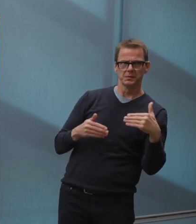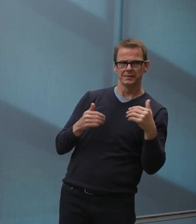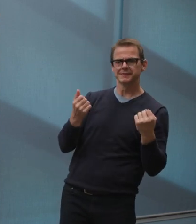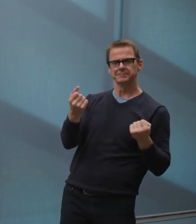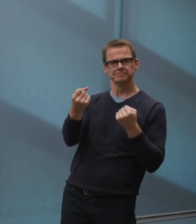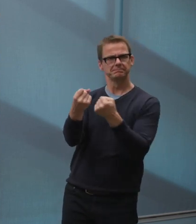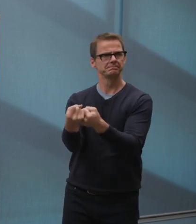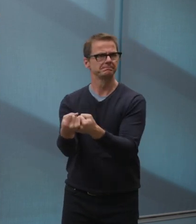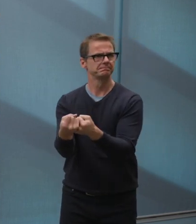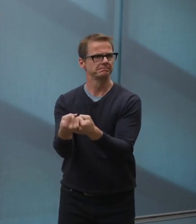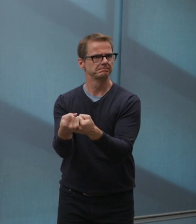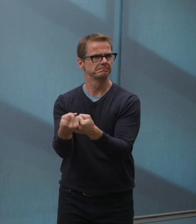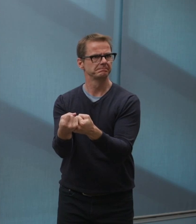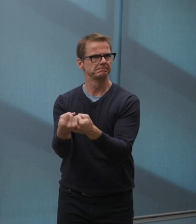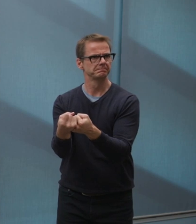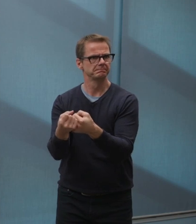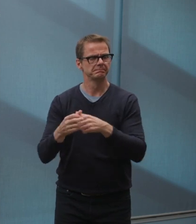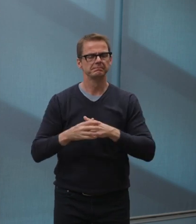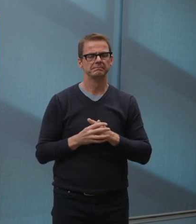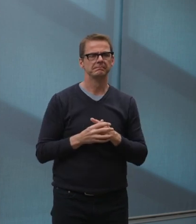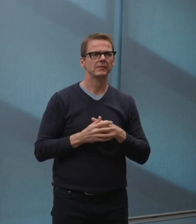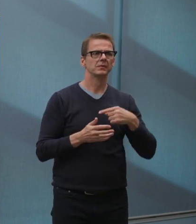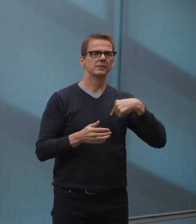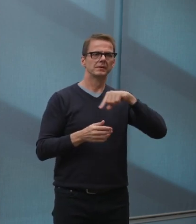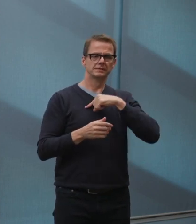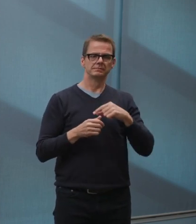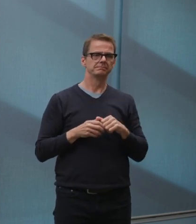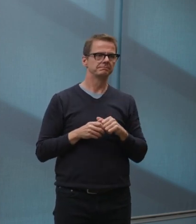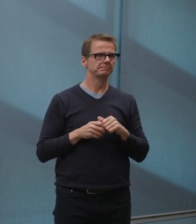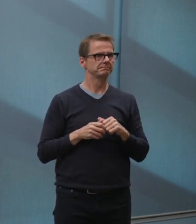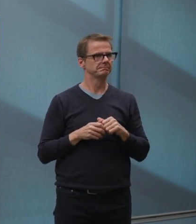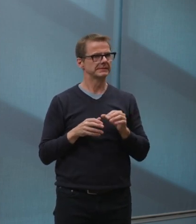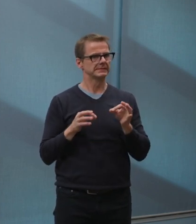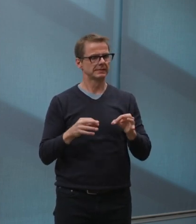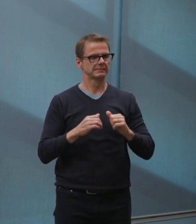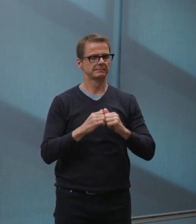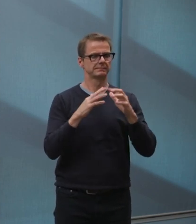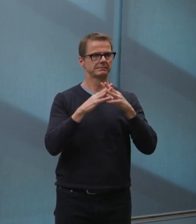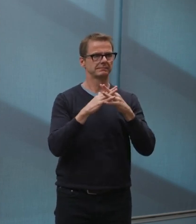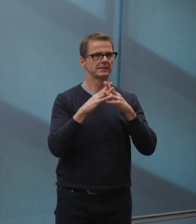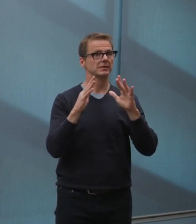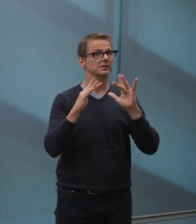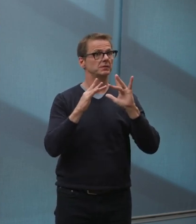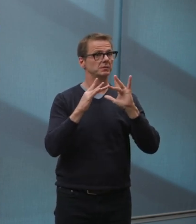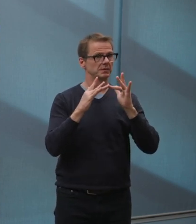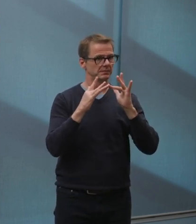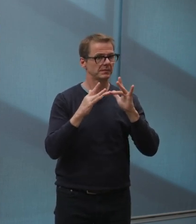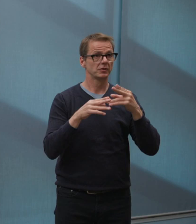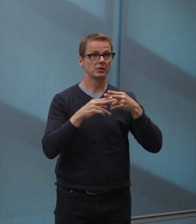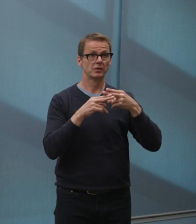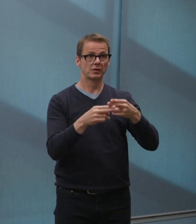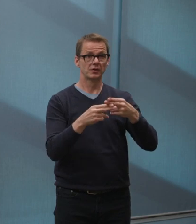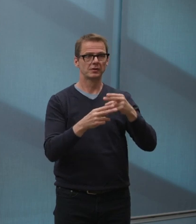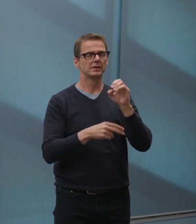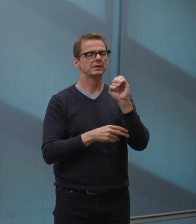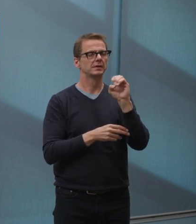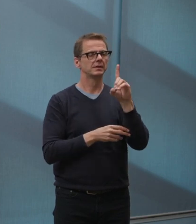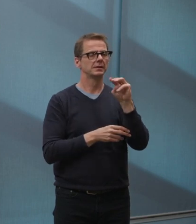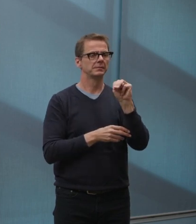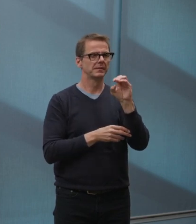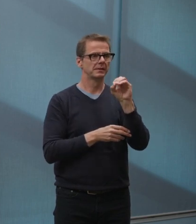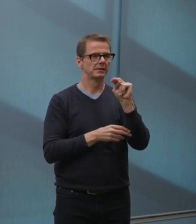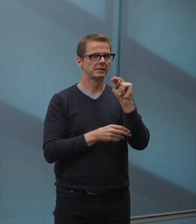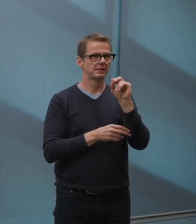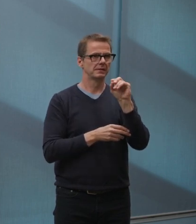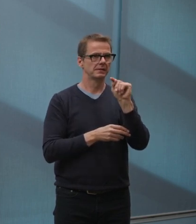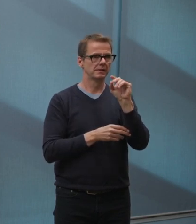that are struggling through these unprecedented times. The website is called Edmonton Gives, and the idea behind it is to provide a